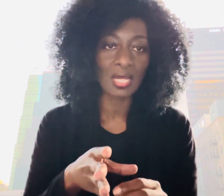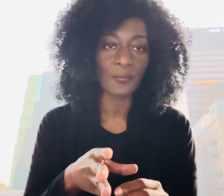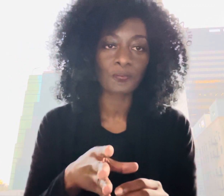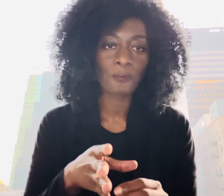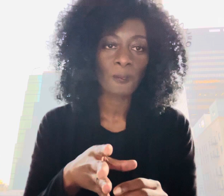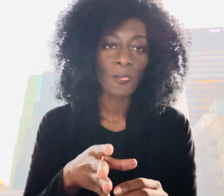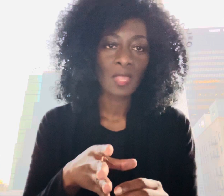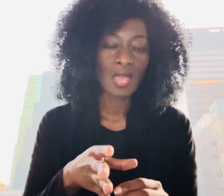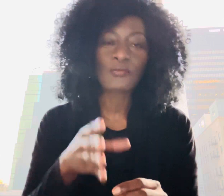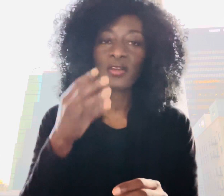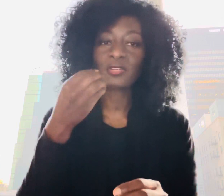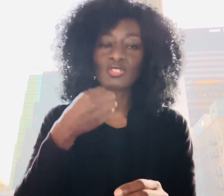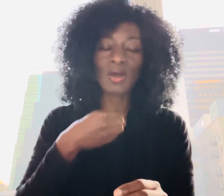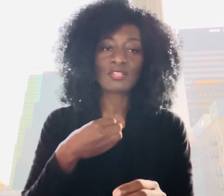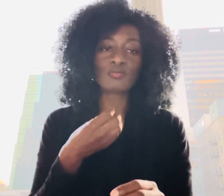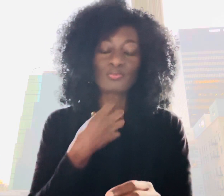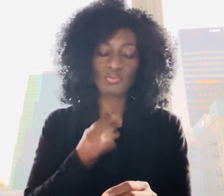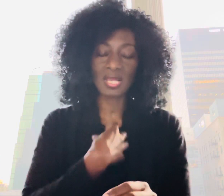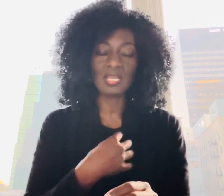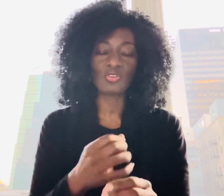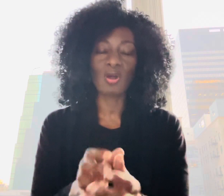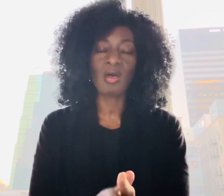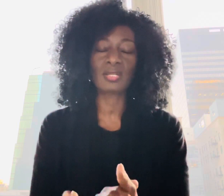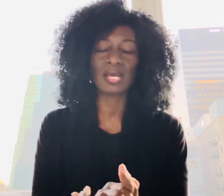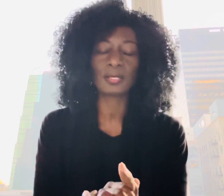have you ever tried to pray in your heart like